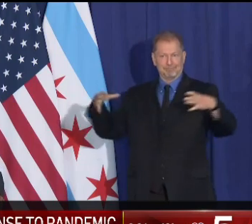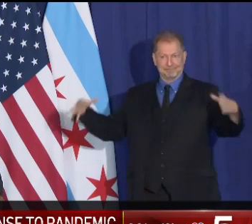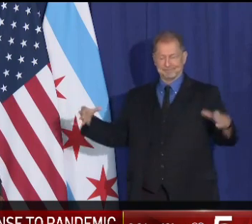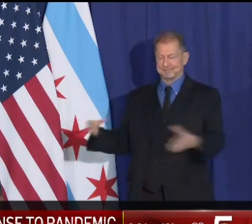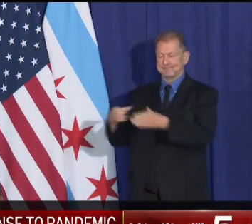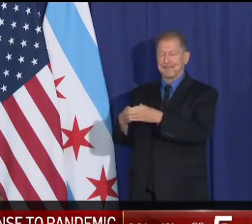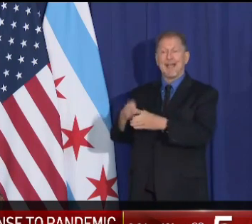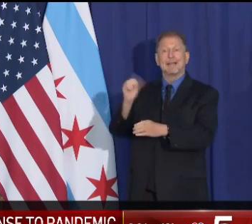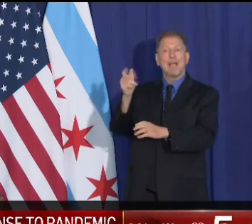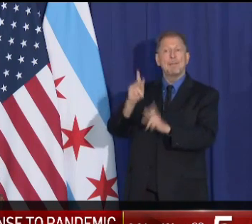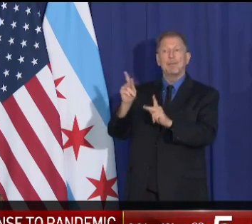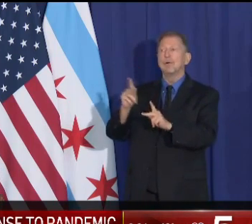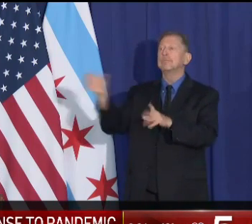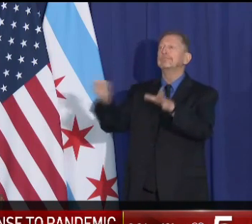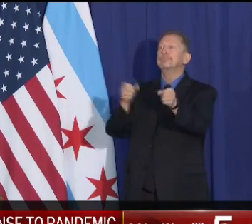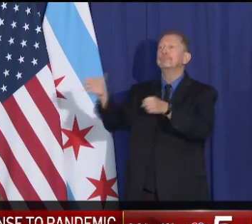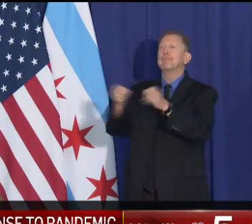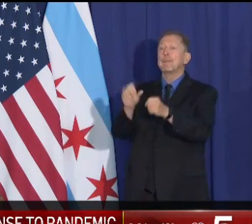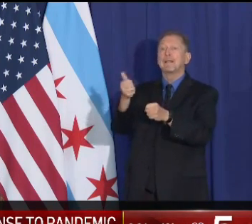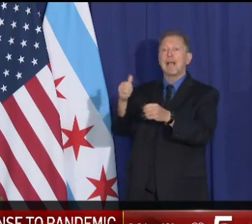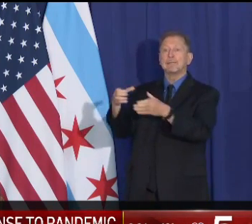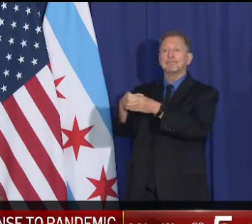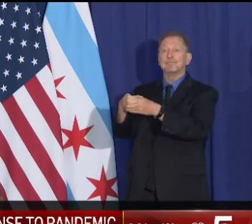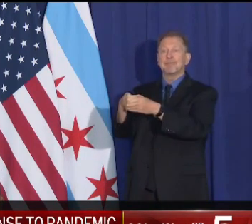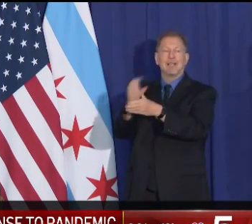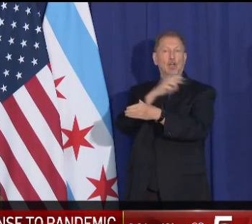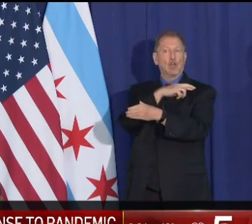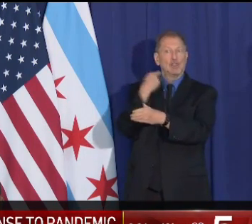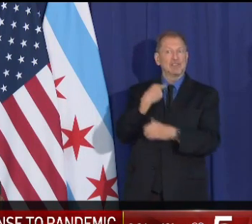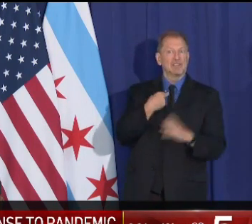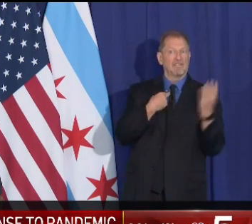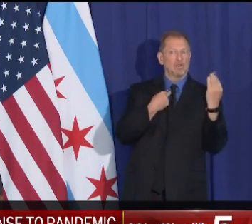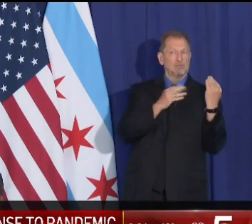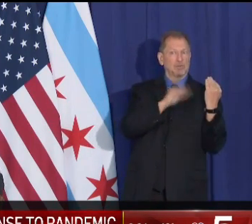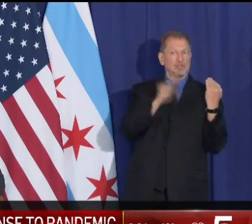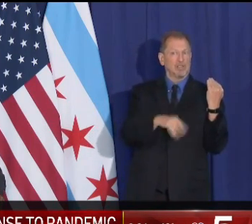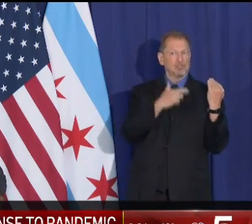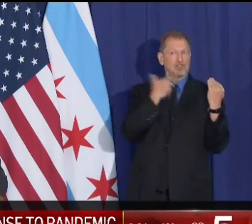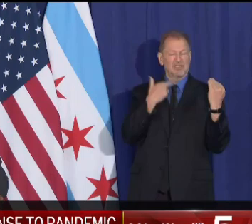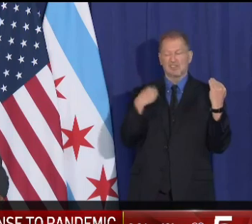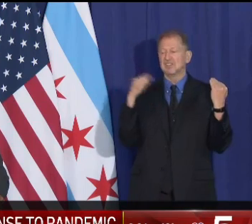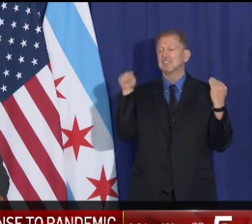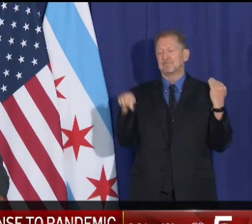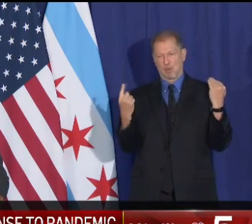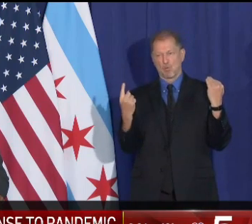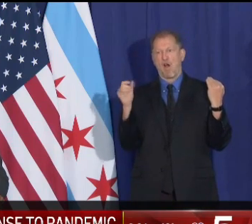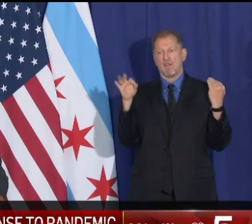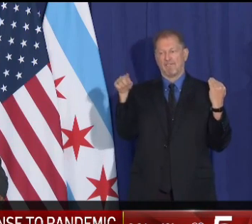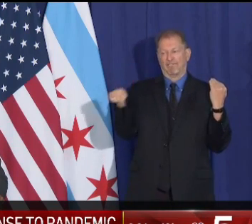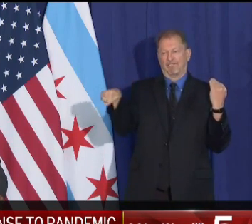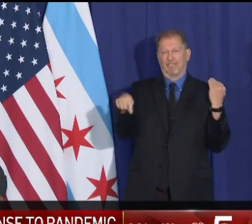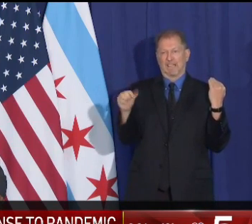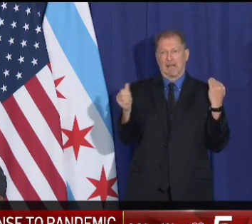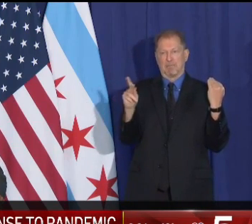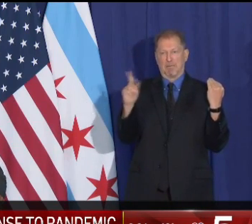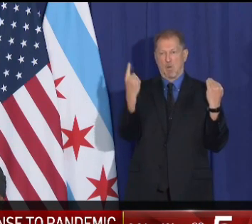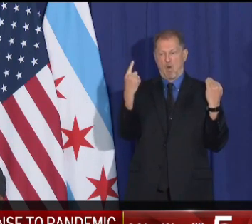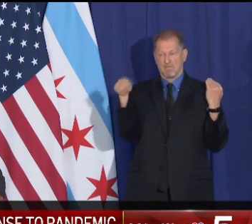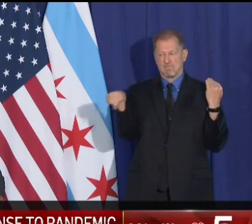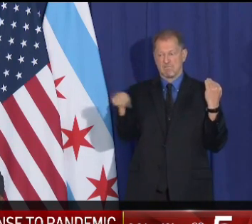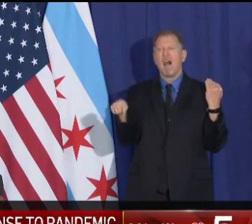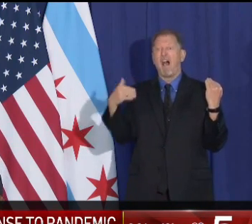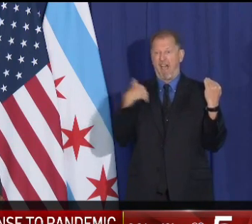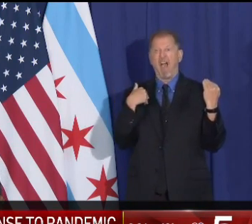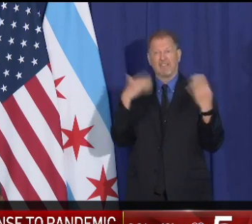selected people in Chicago, there's a 14% chance that one person in that group is infected with COVID